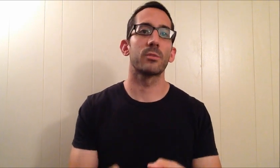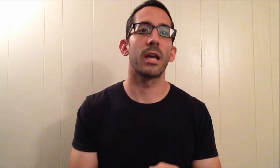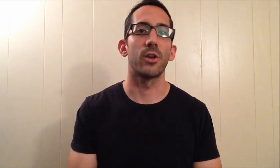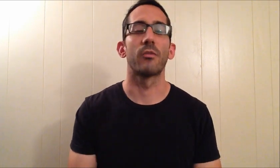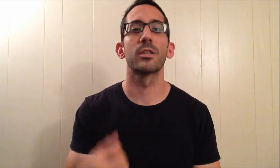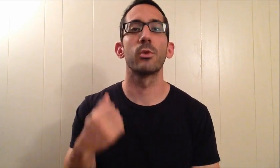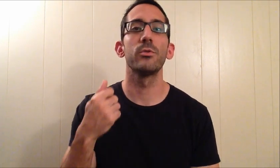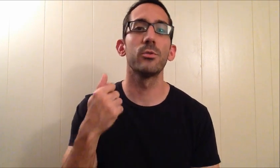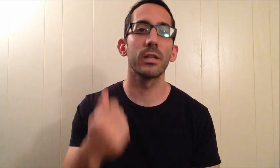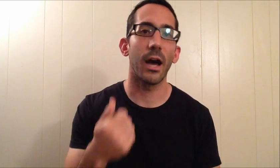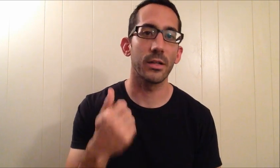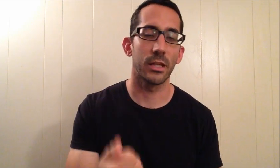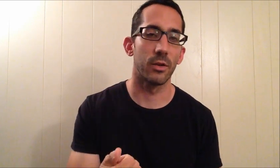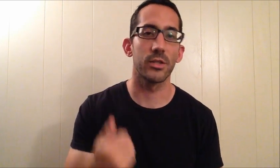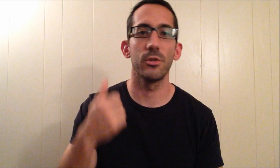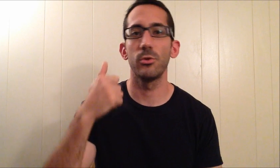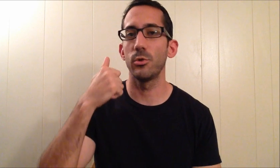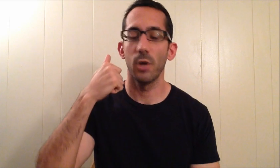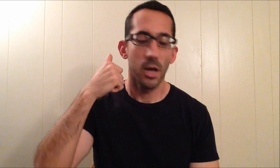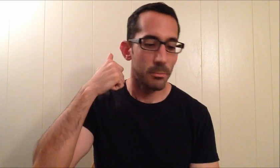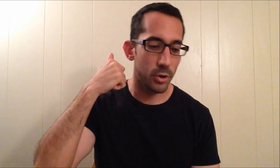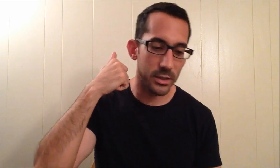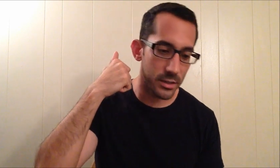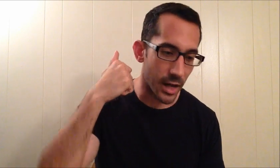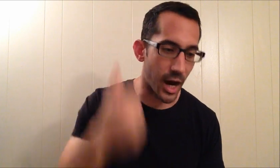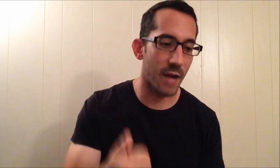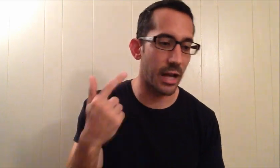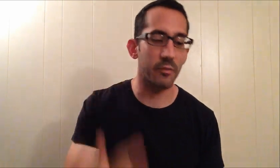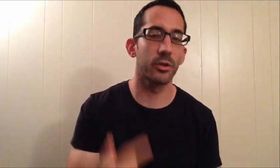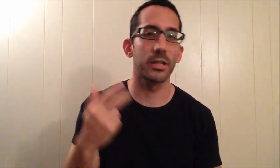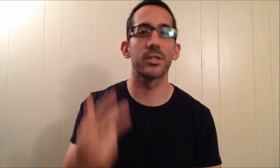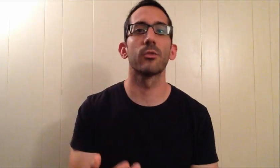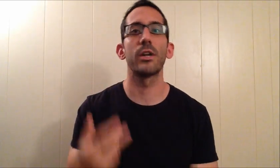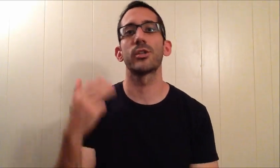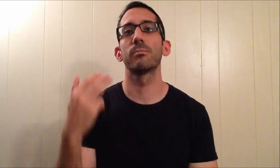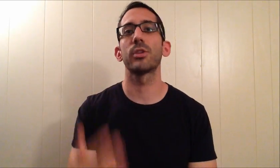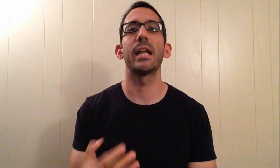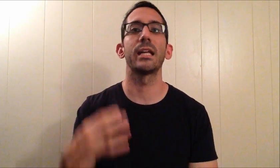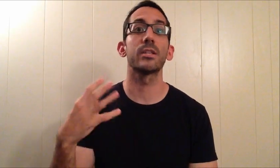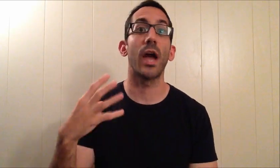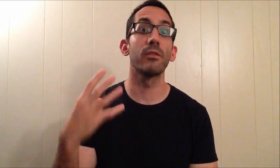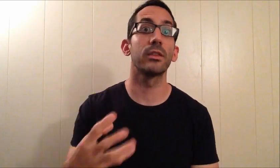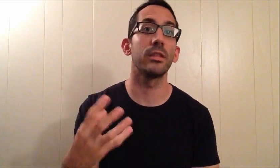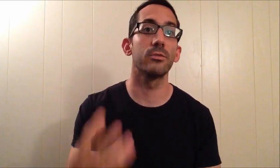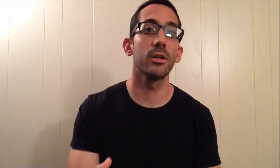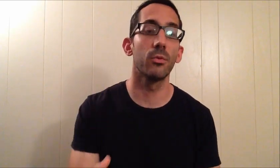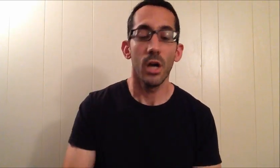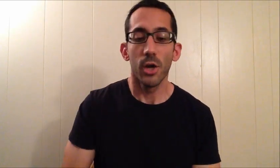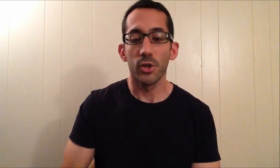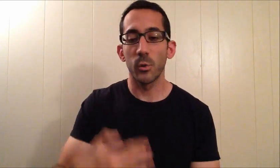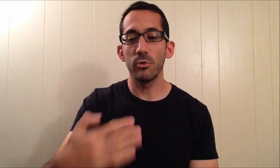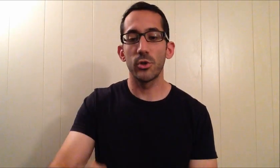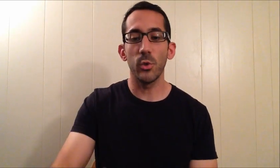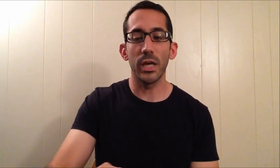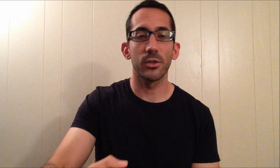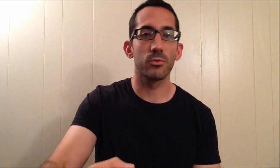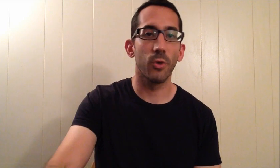risk pays off. Because when you do a calculated risk, you put time and effort and consideration and planning into everything that you do. So when you do hit those